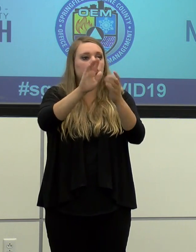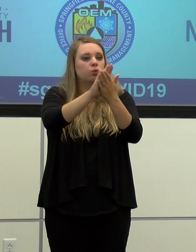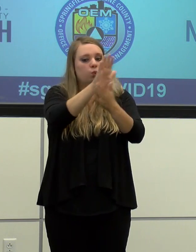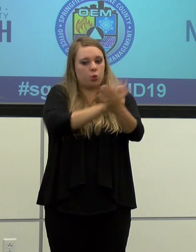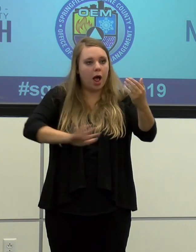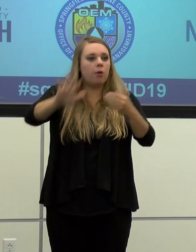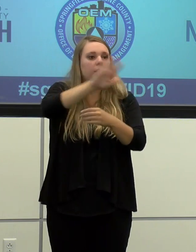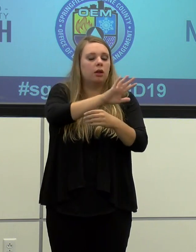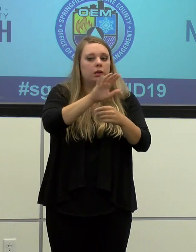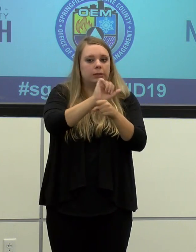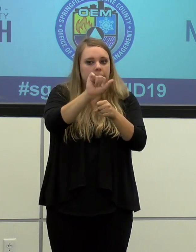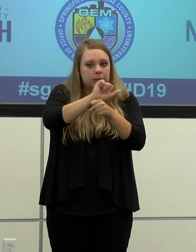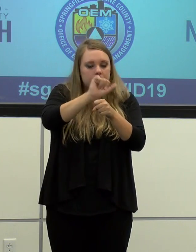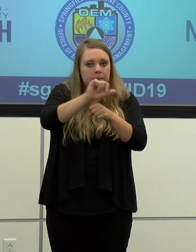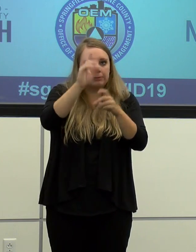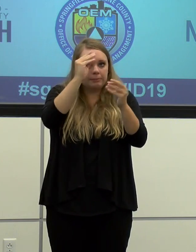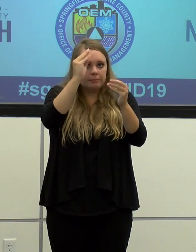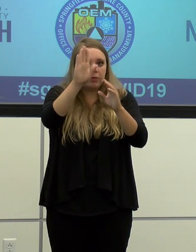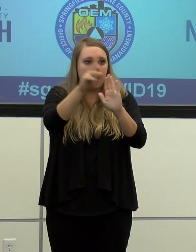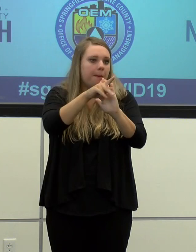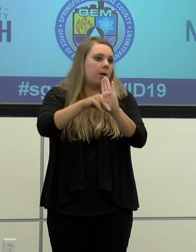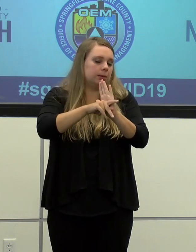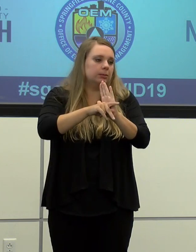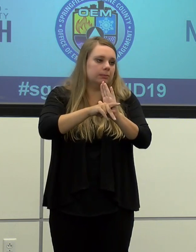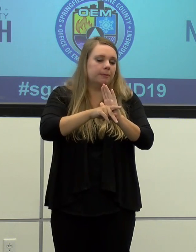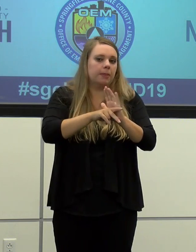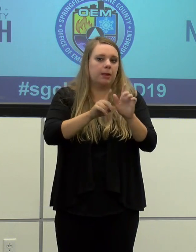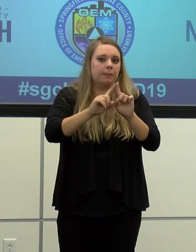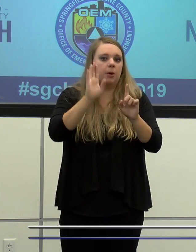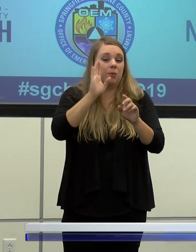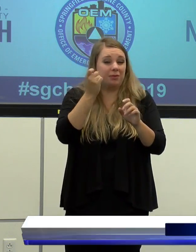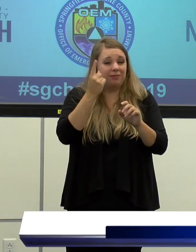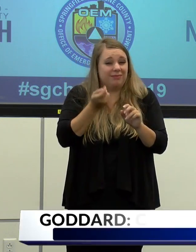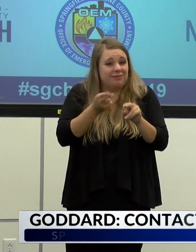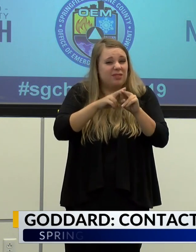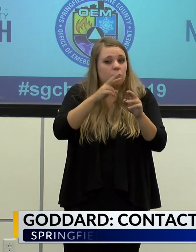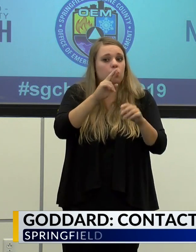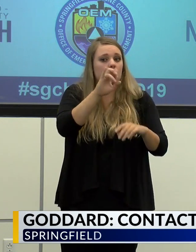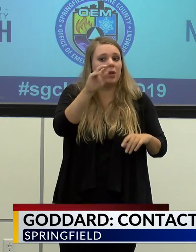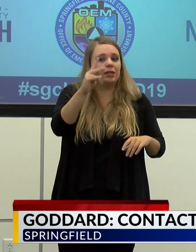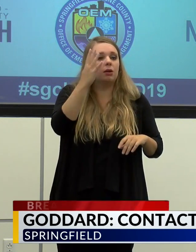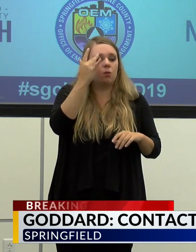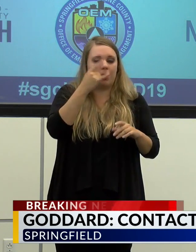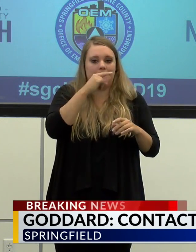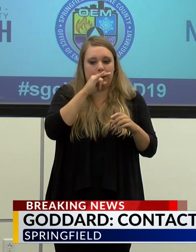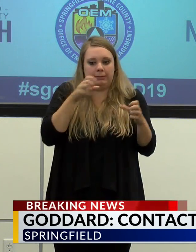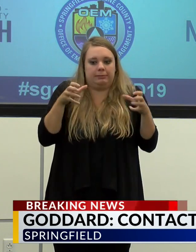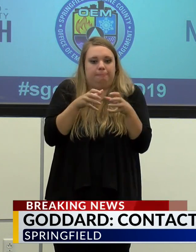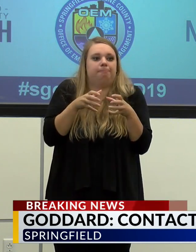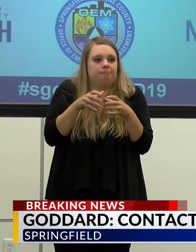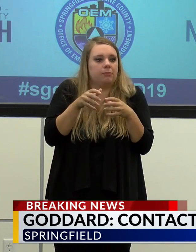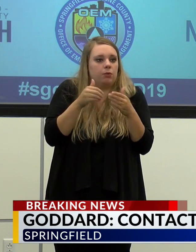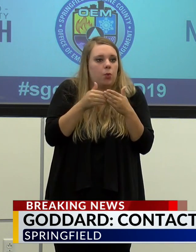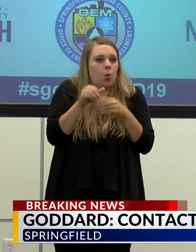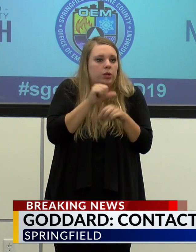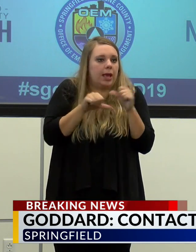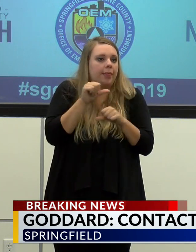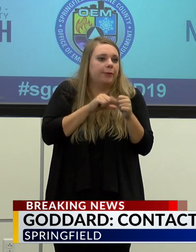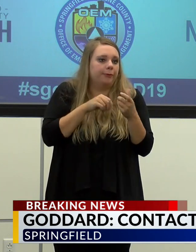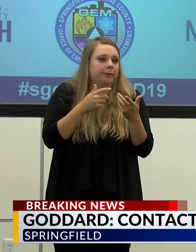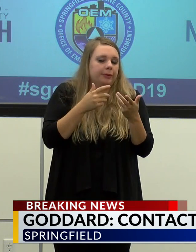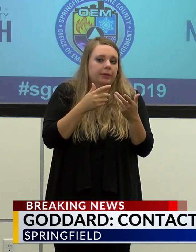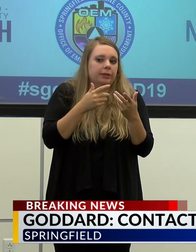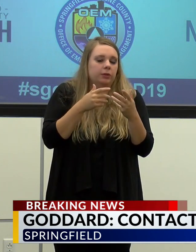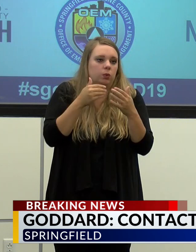you know, are working through protocols, uh, but that is going to increase risk when you've got, uh, kids, you know, close together like that